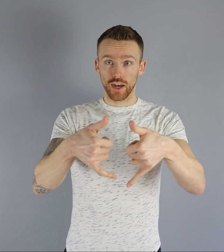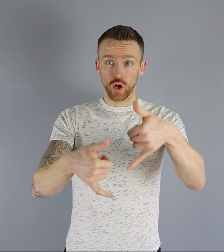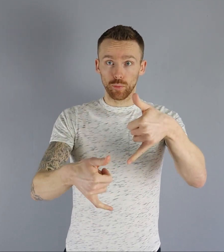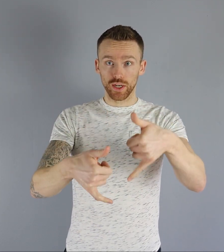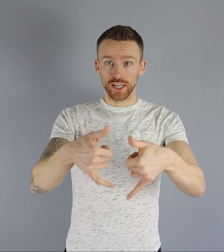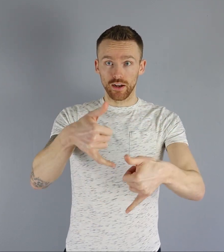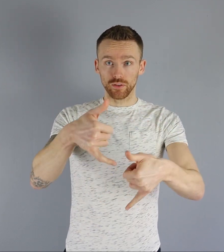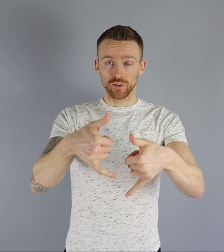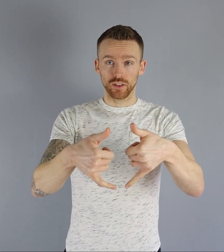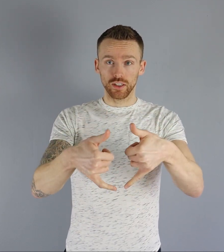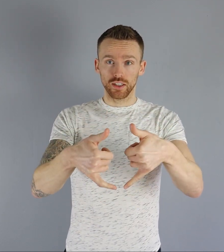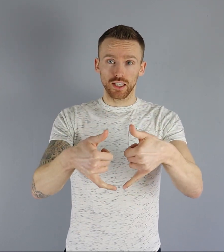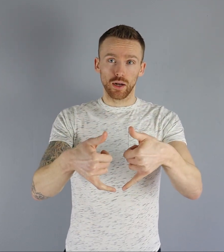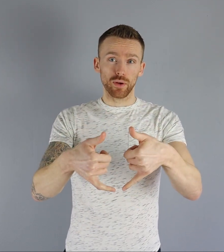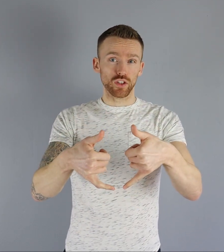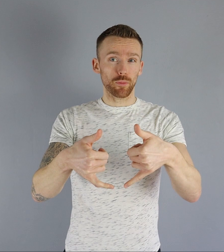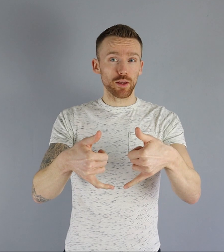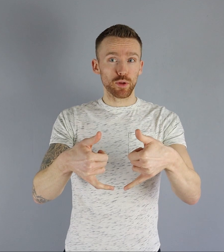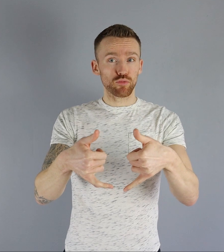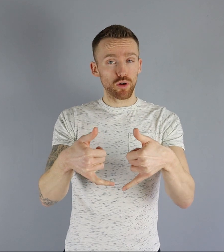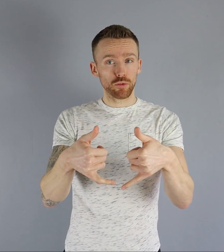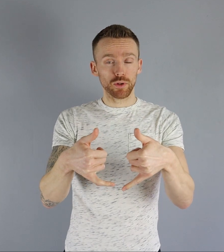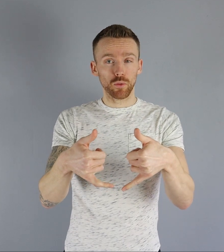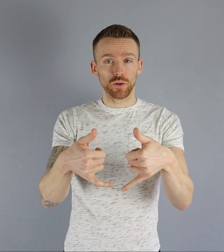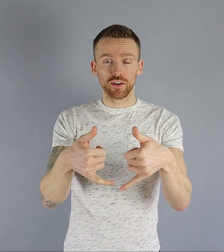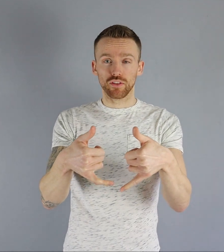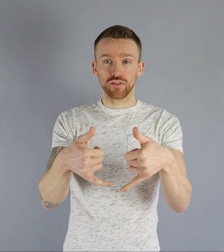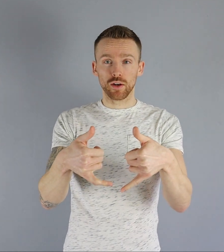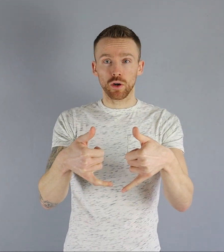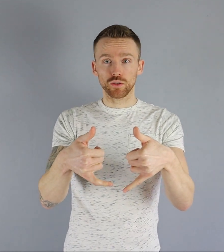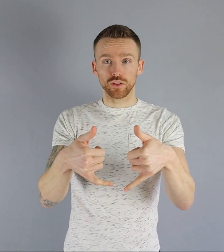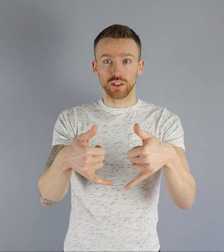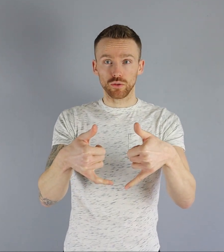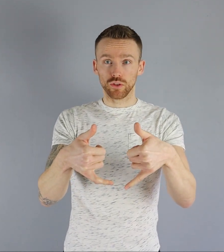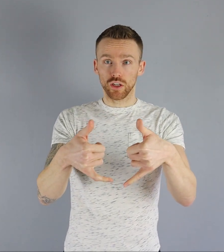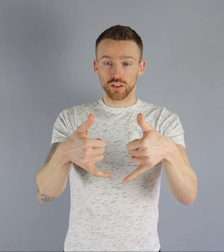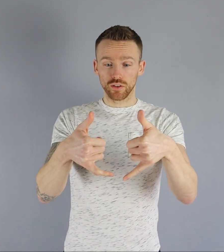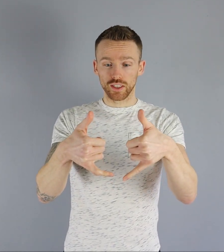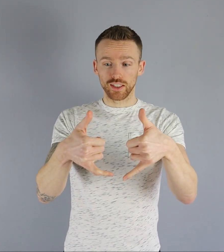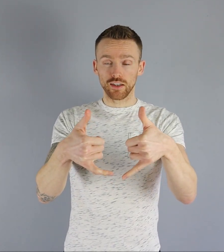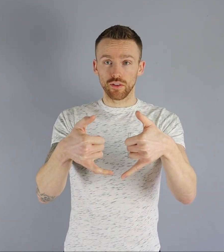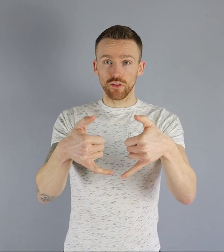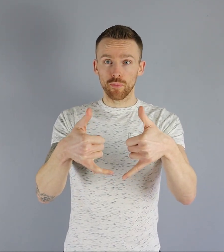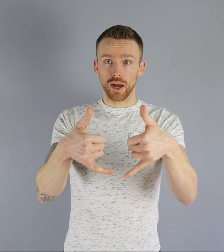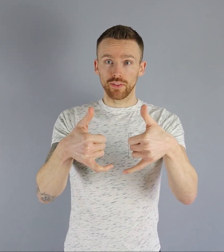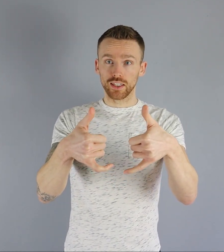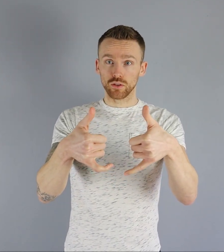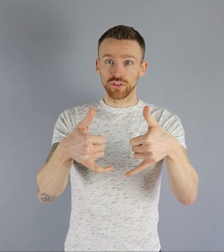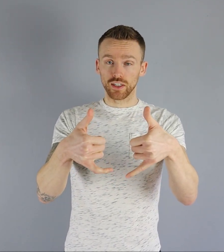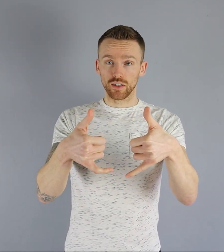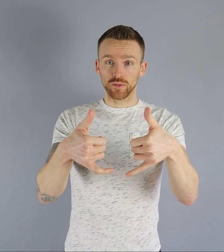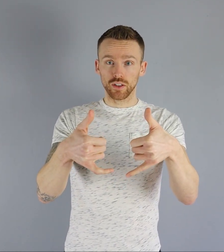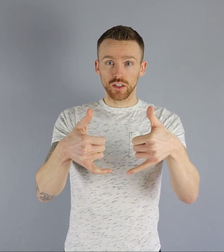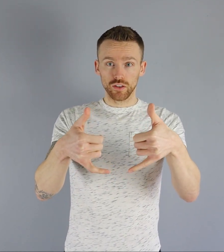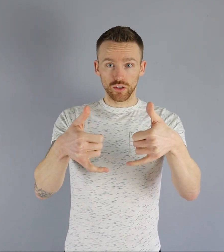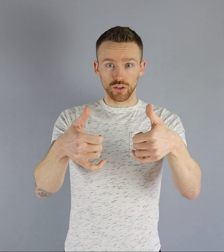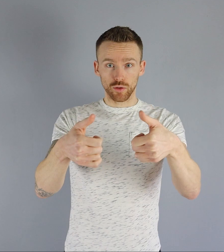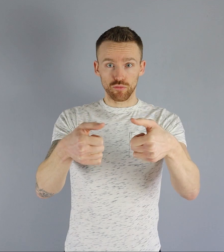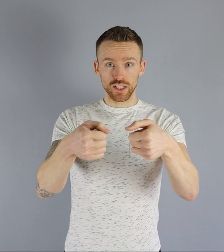then up and down. However your baby probably won't have the fine motor skills to extend the thumb and the little finger, so you can bring